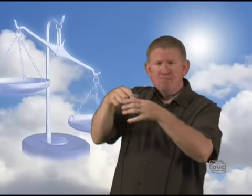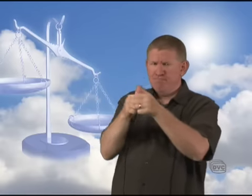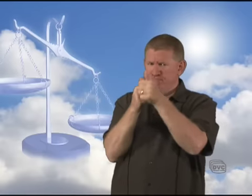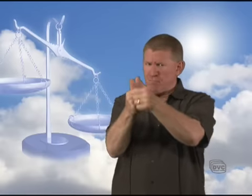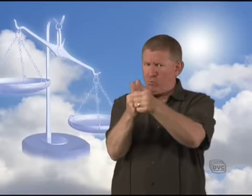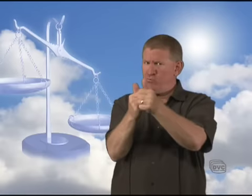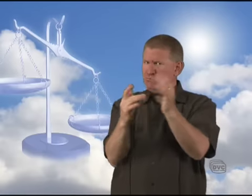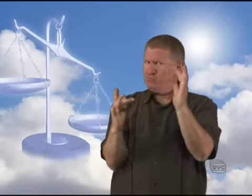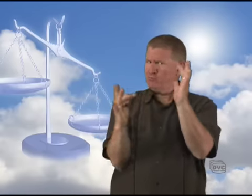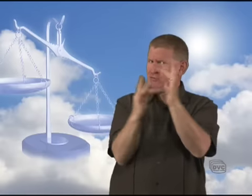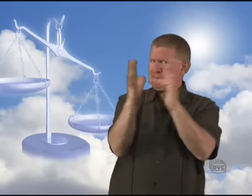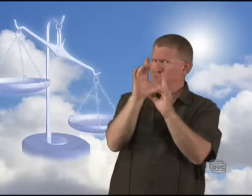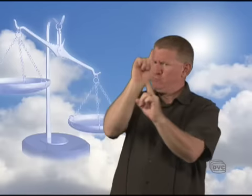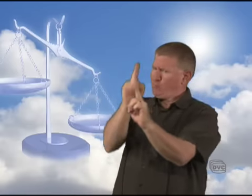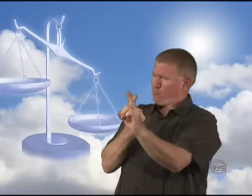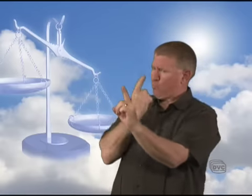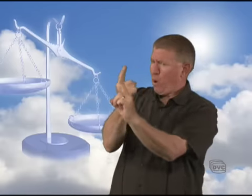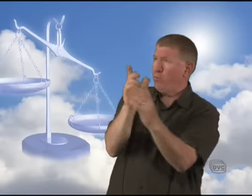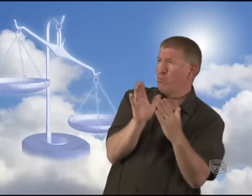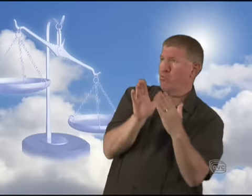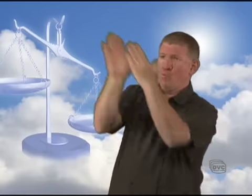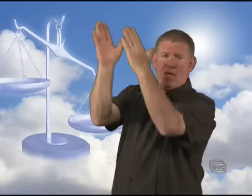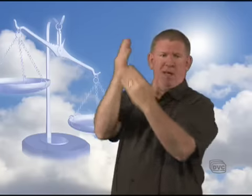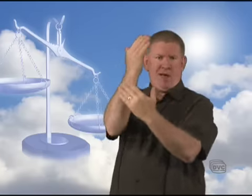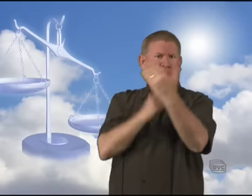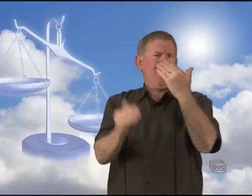is a church that really follows Jesus Christ as the only way to heaven.